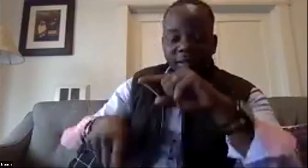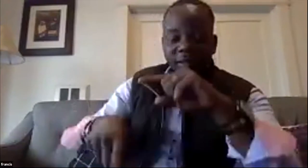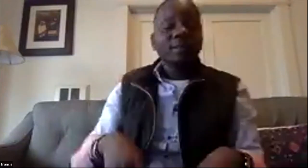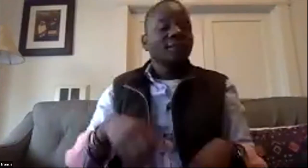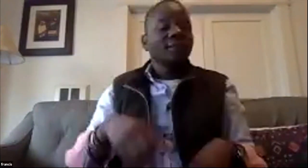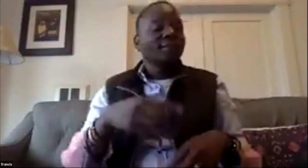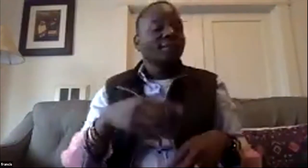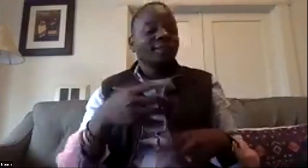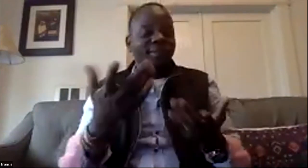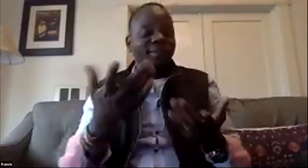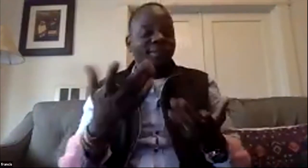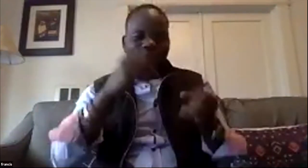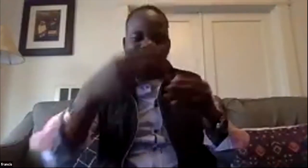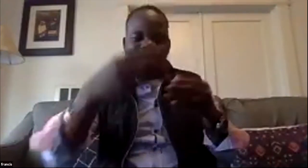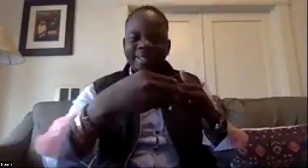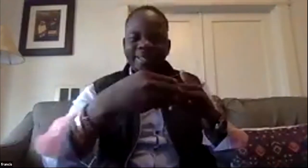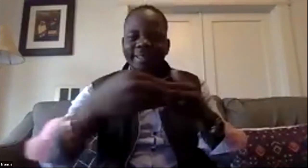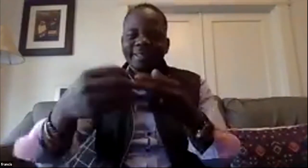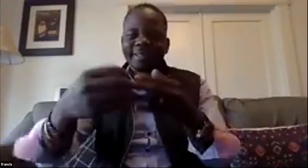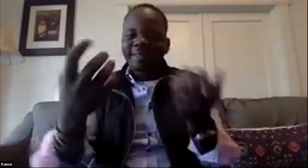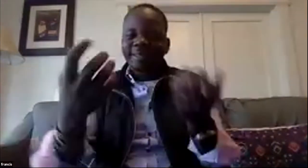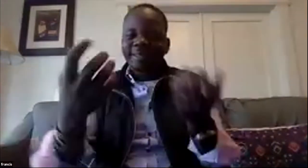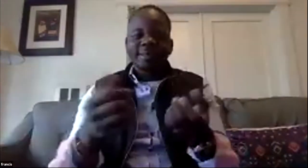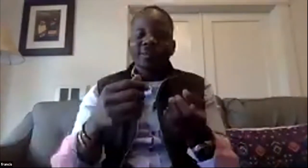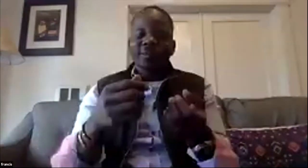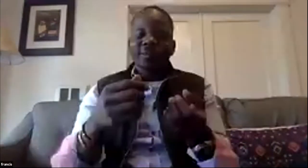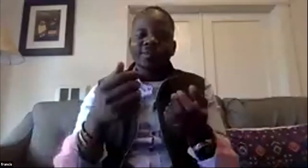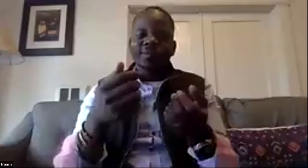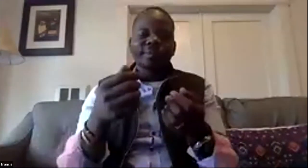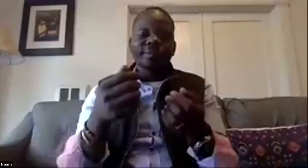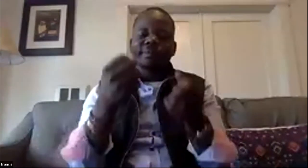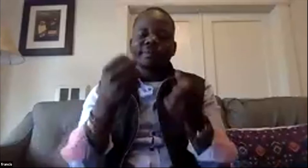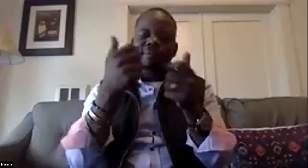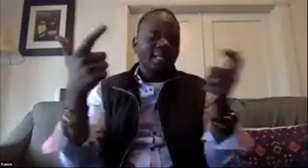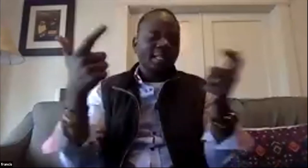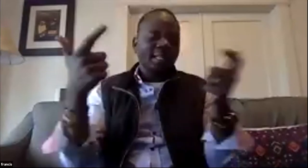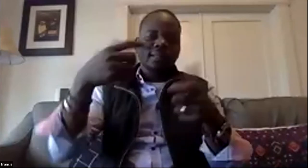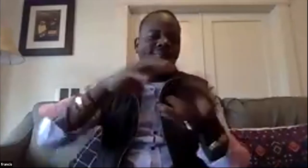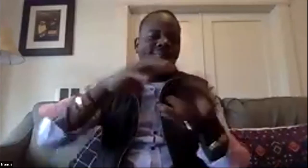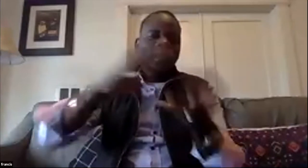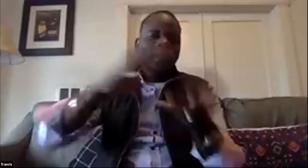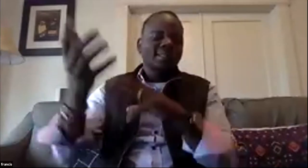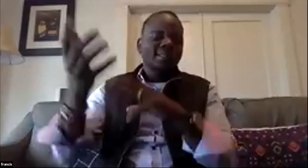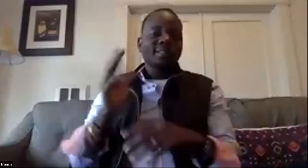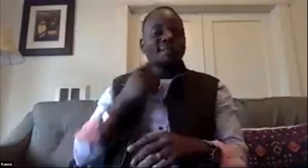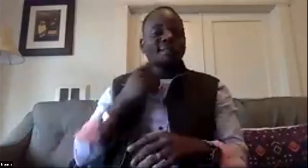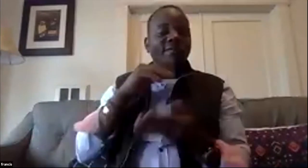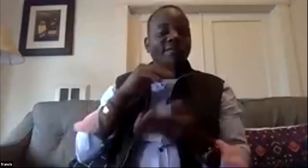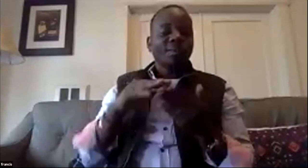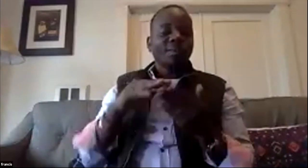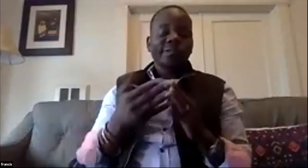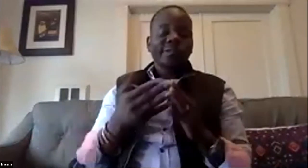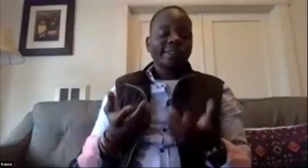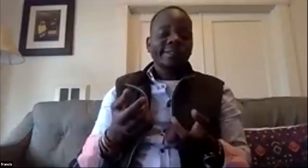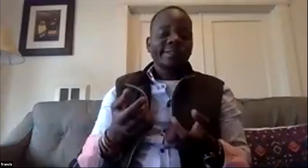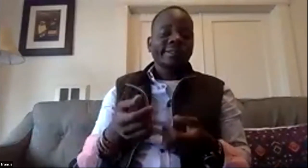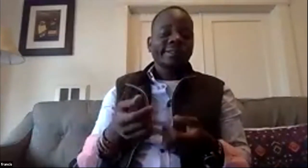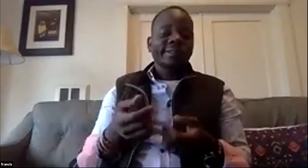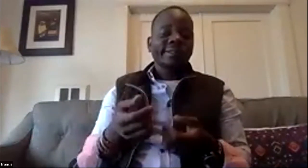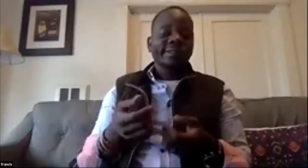identify and gather the deaf students all together to start introducing them to sign language and